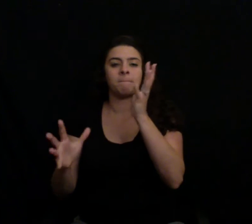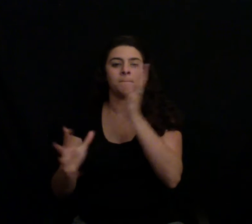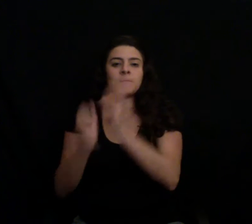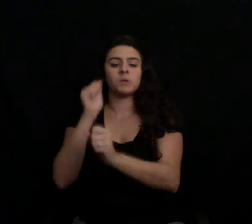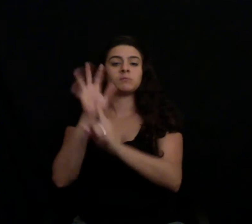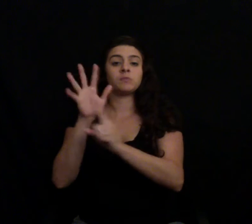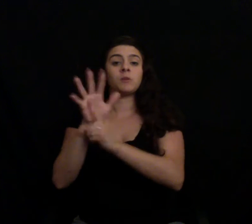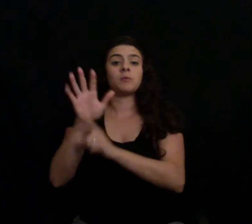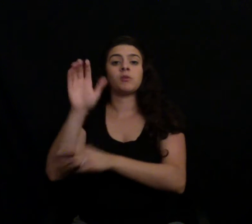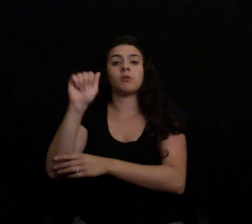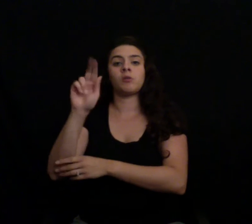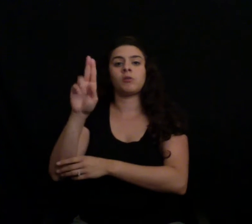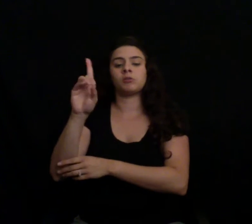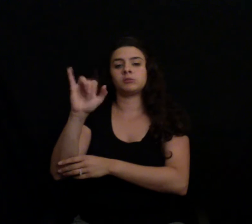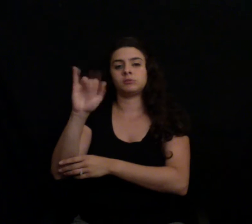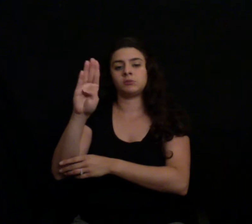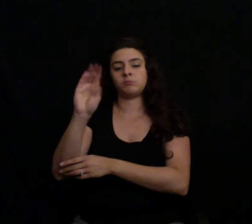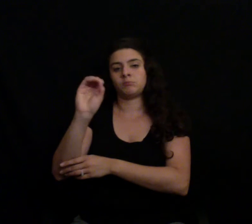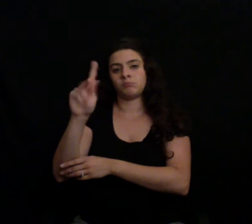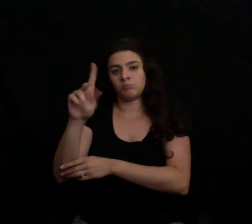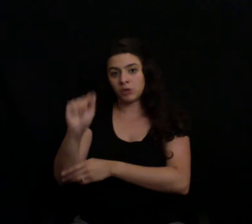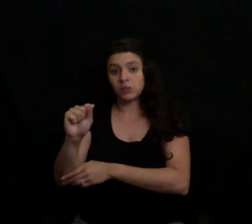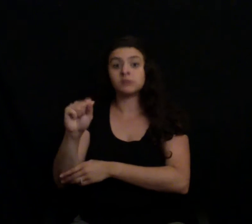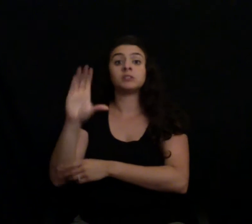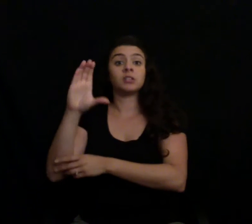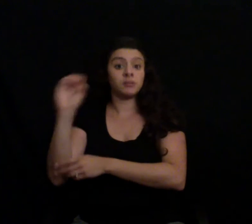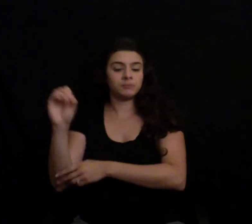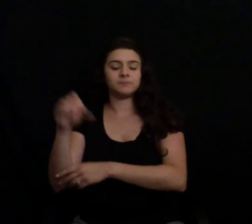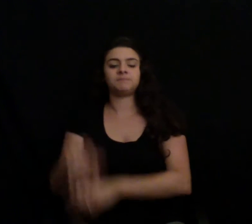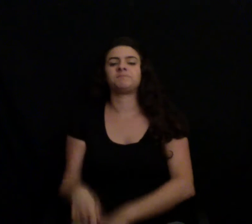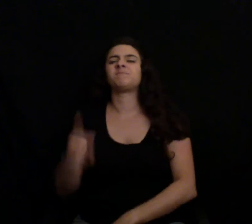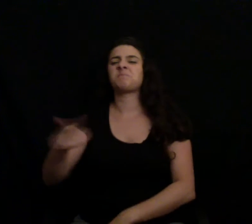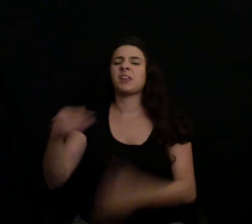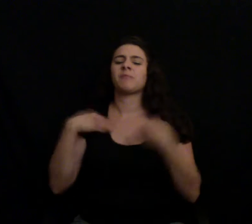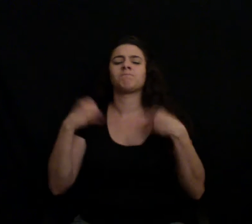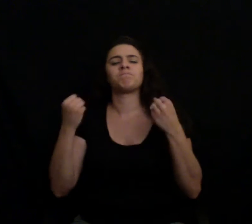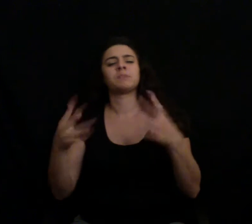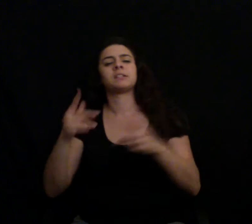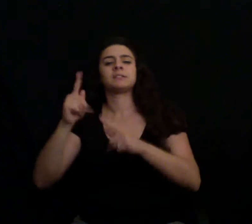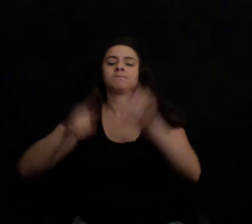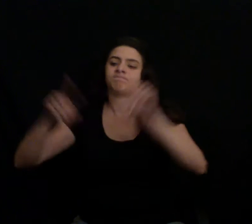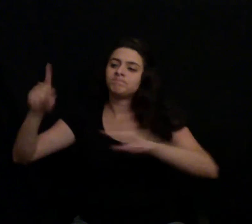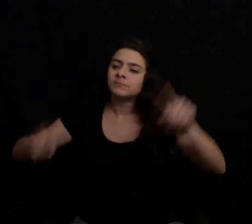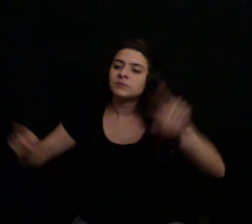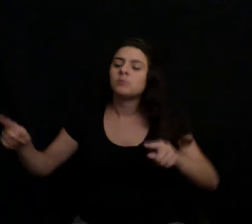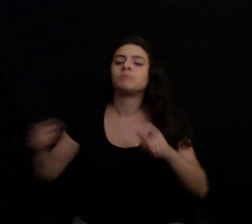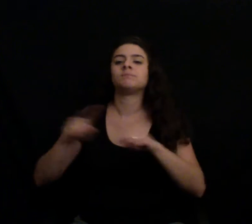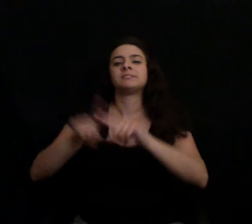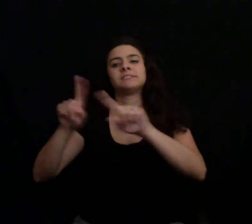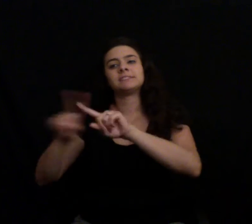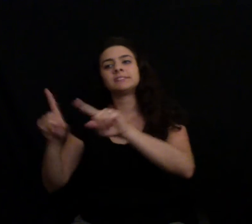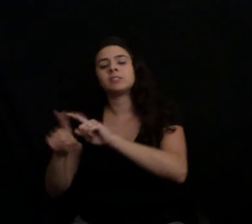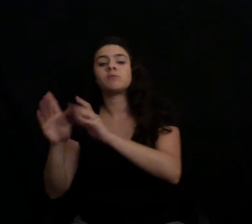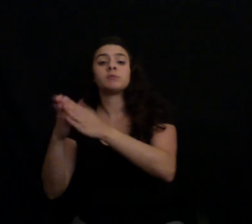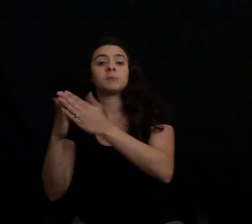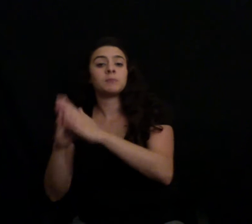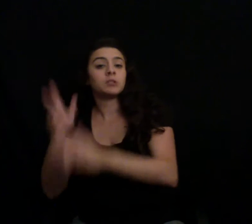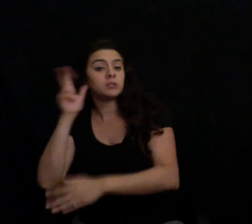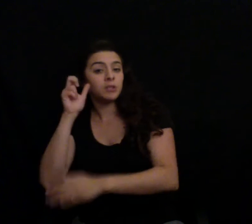They have everything, from my book without their permission, to The Odyssey, read by Ian McKellen. That's right, you can hear The Odyssey as